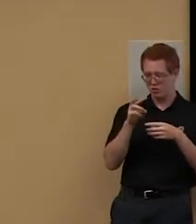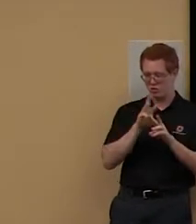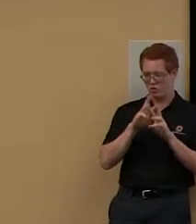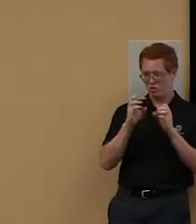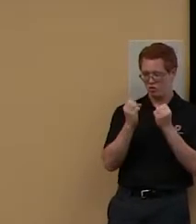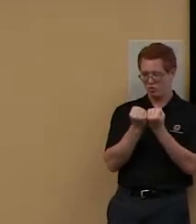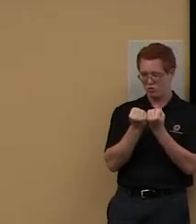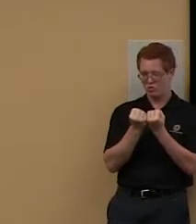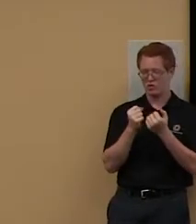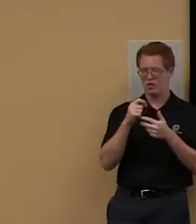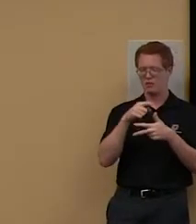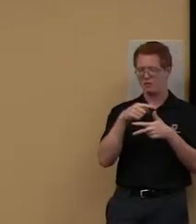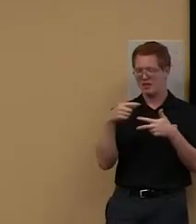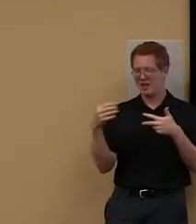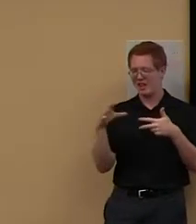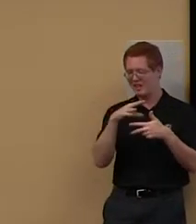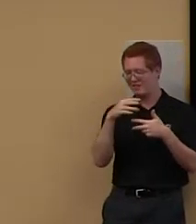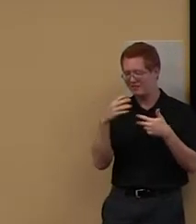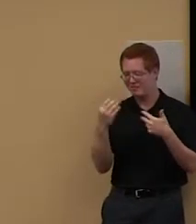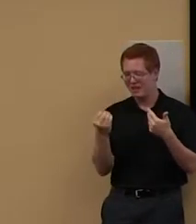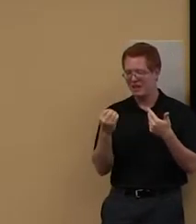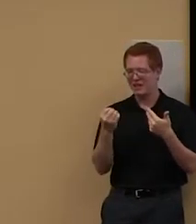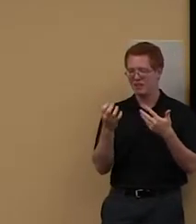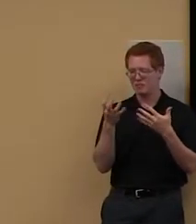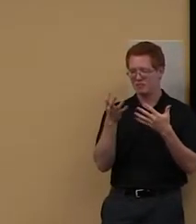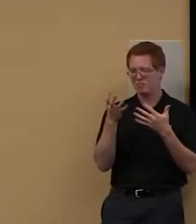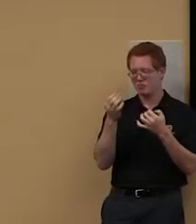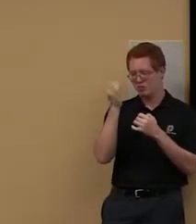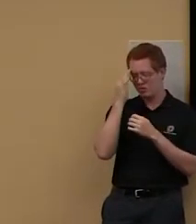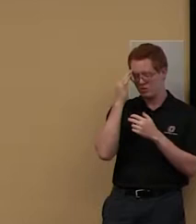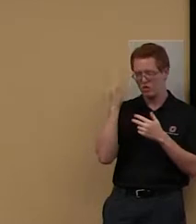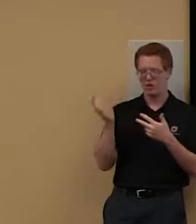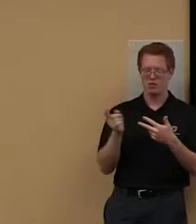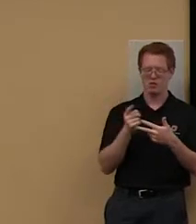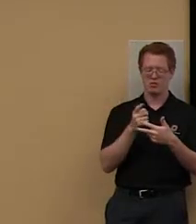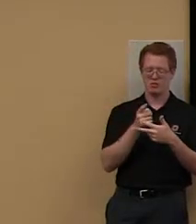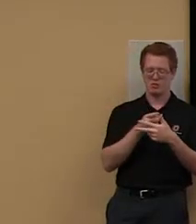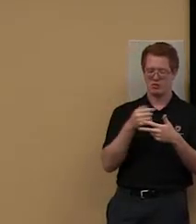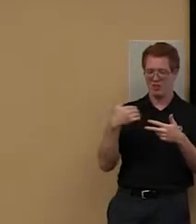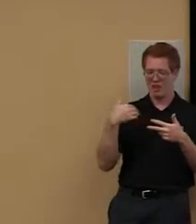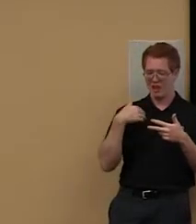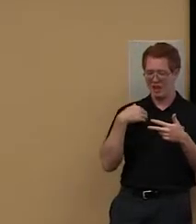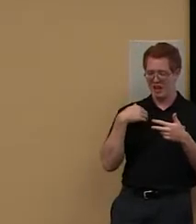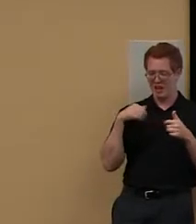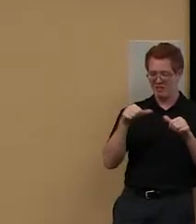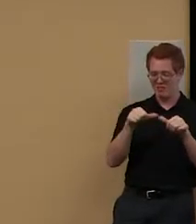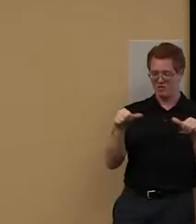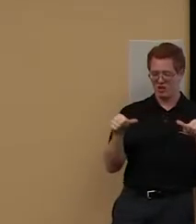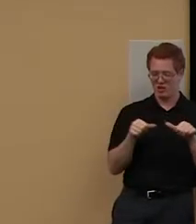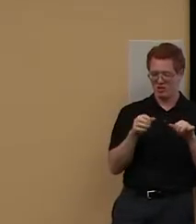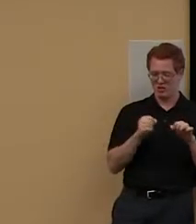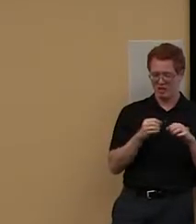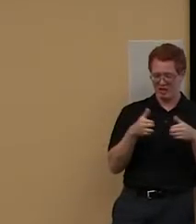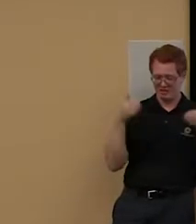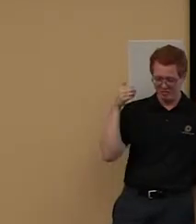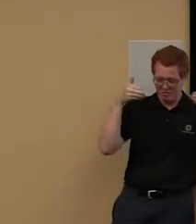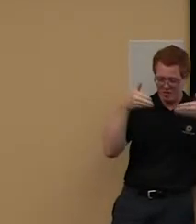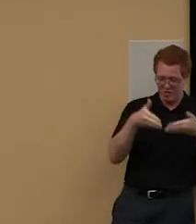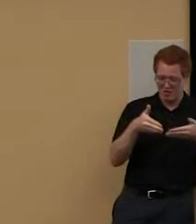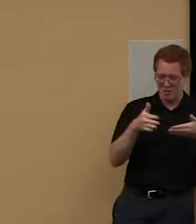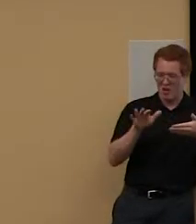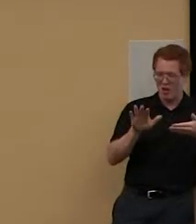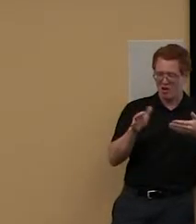main things that I want you to know. So you have spaces to concentrate on